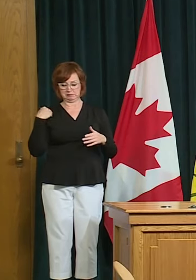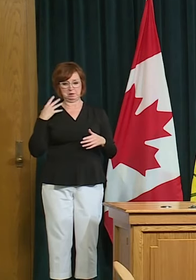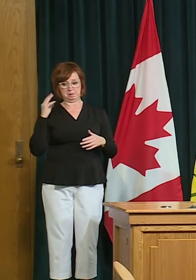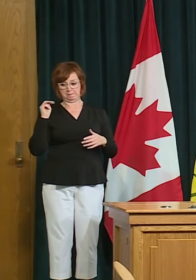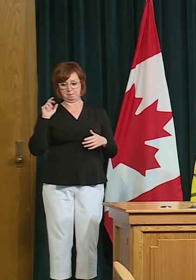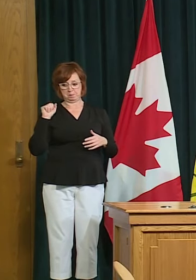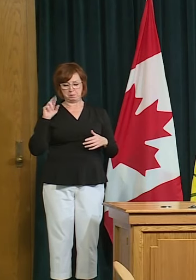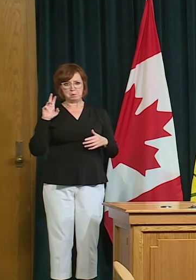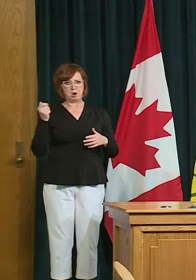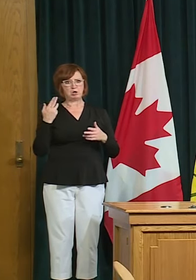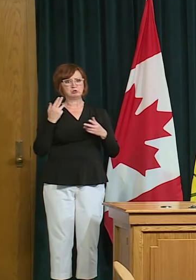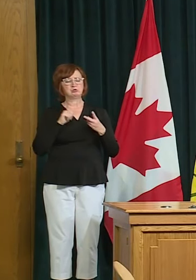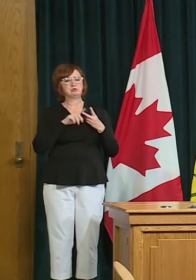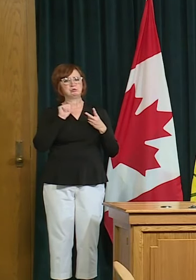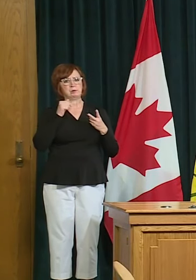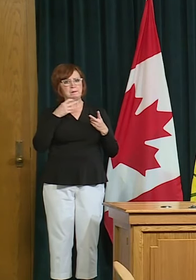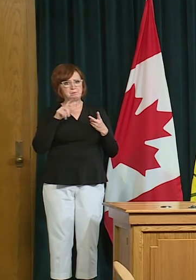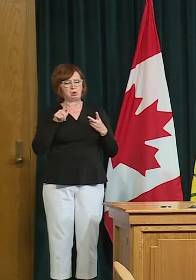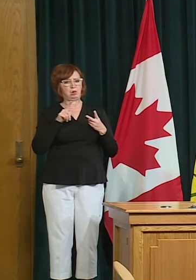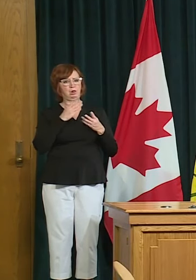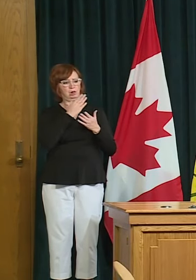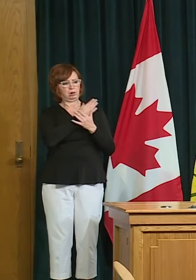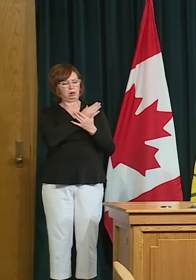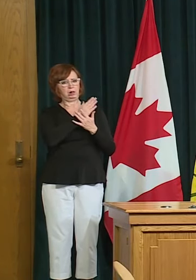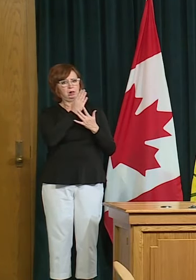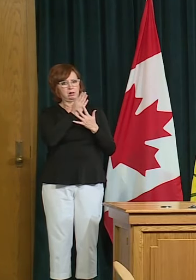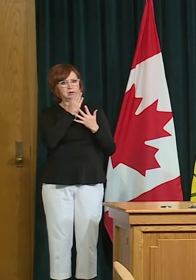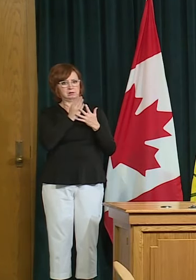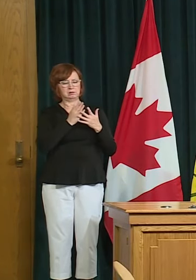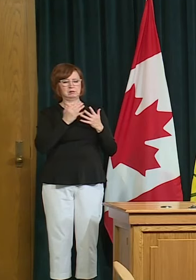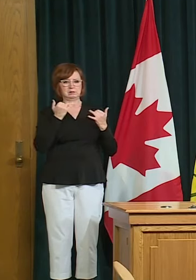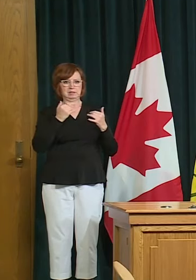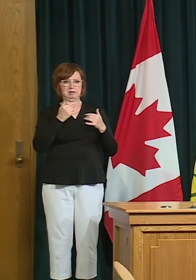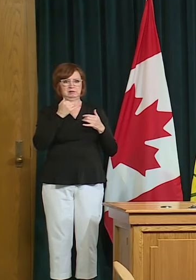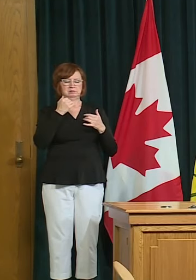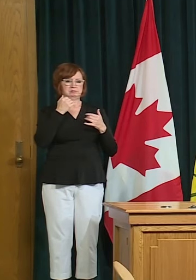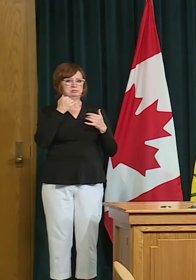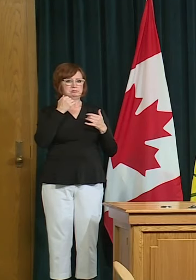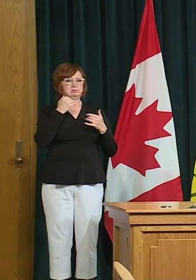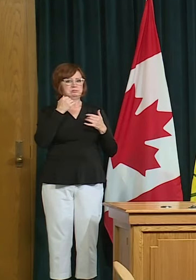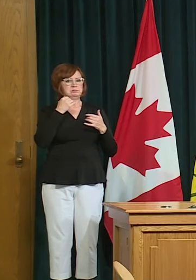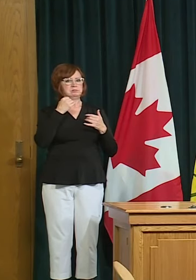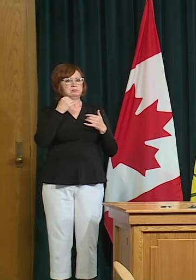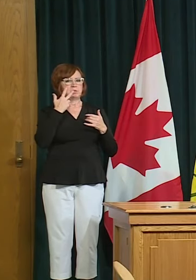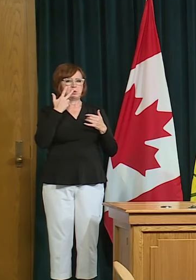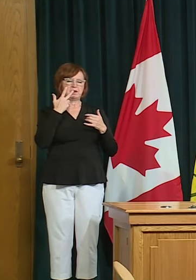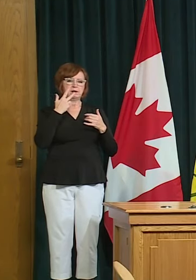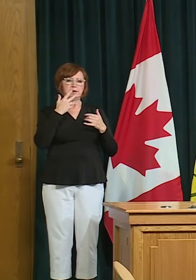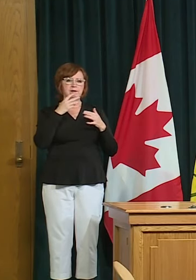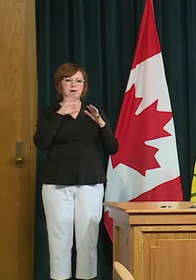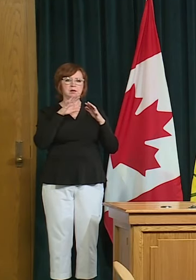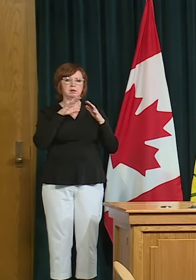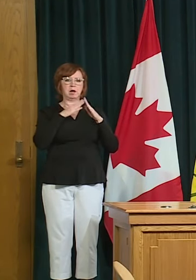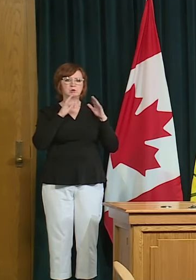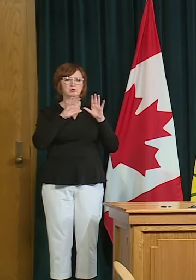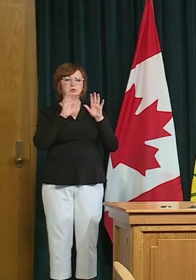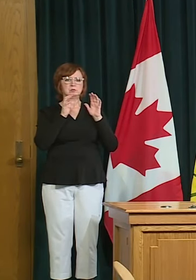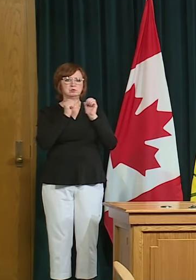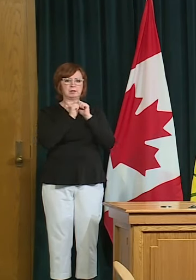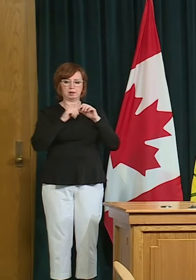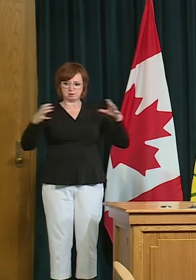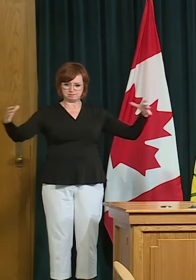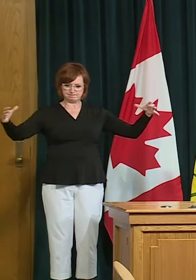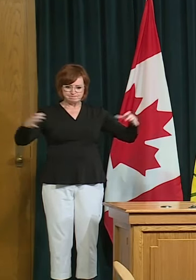households three to five uh playmates uh as children enjoying outdoor spaces